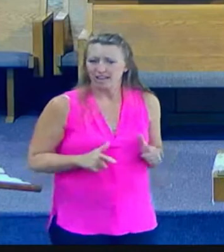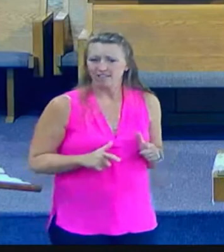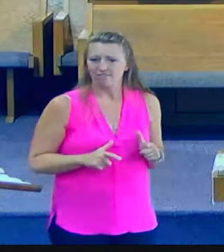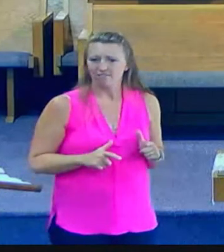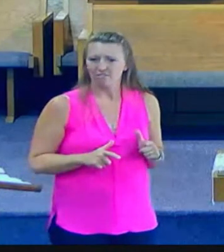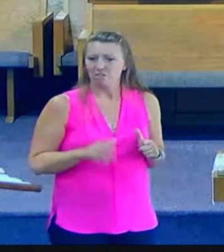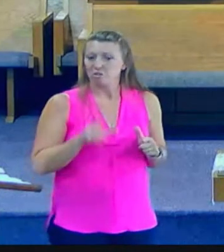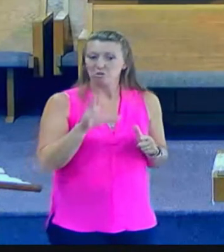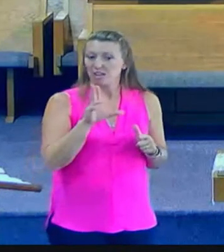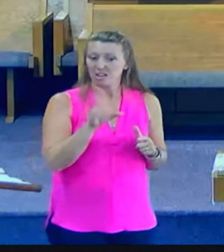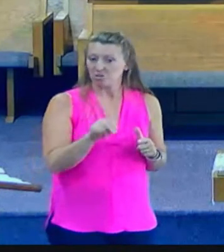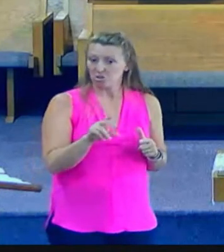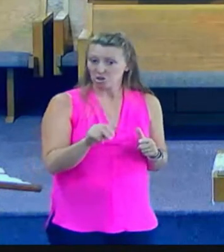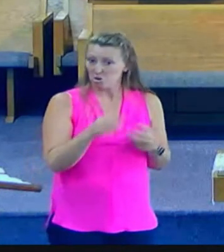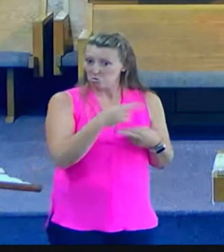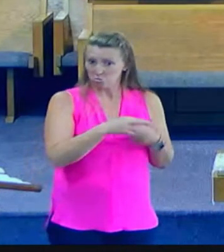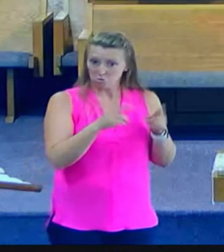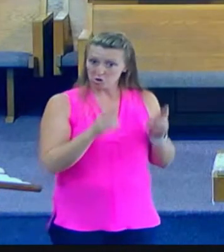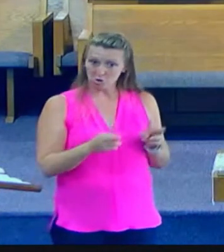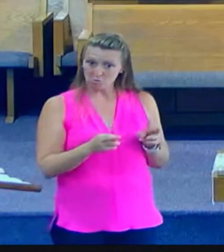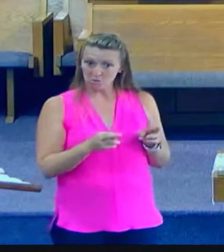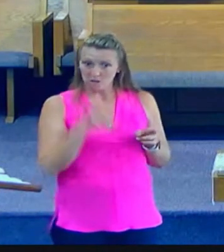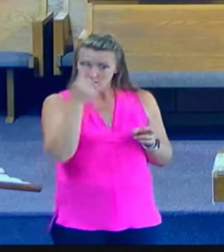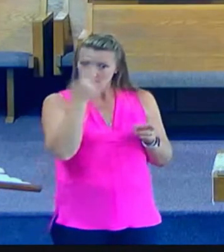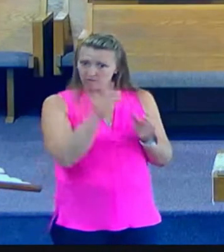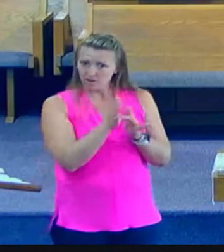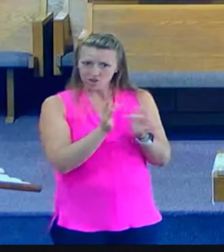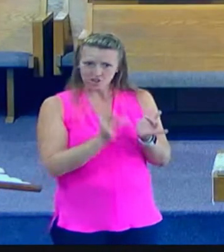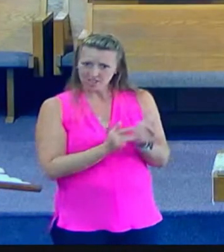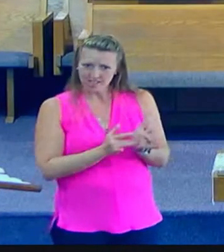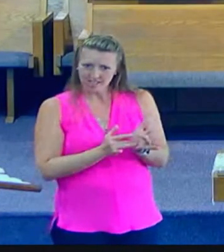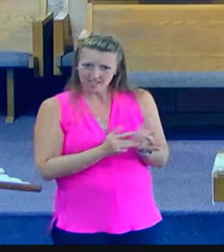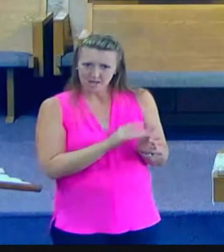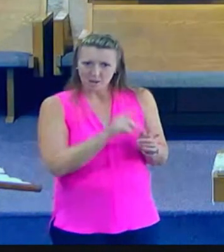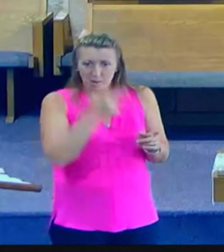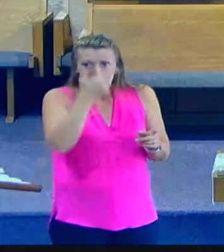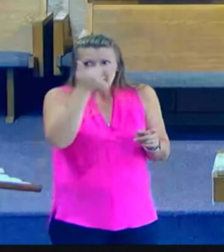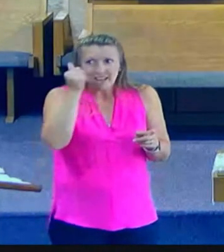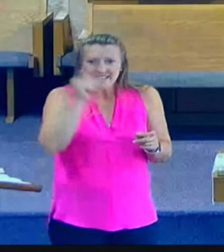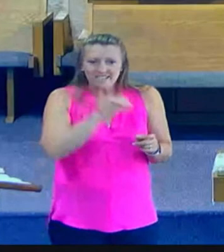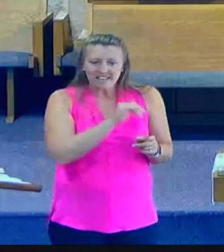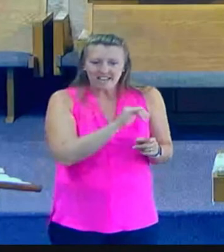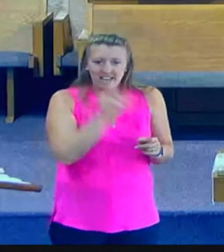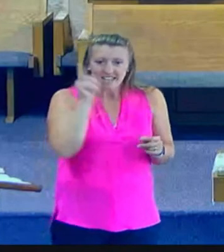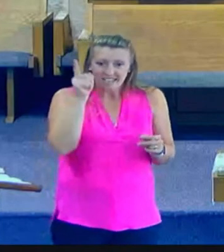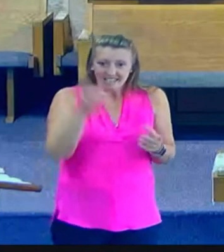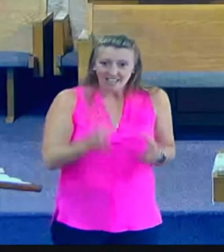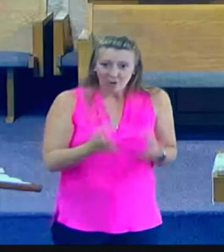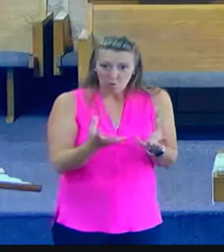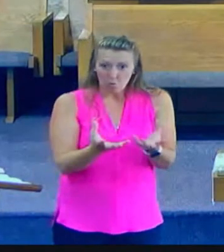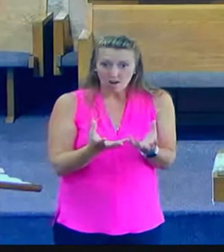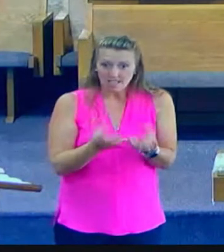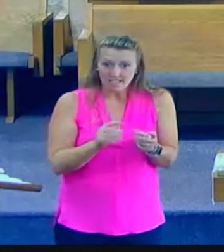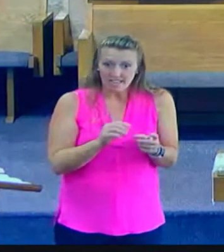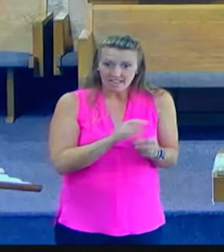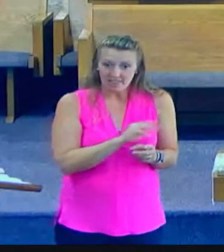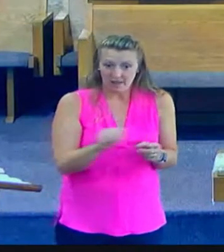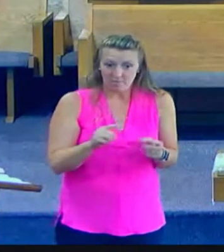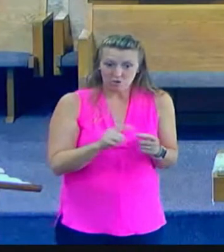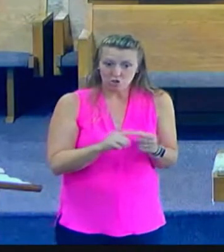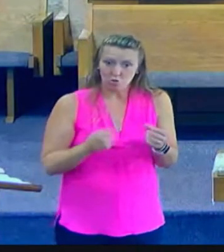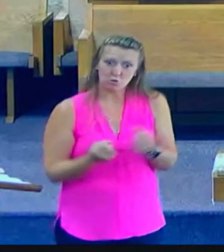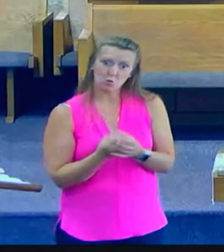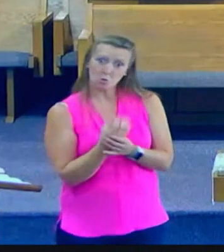Jesus because he was like new wine in an old wine skin right he came to burst that all open to transform